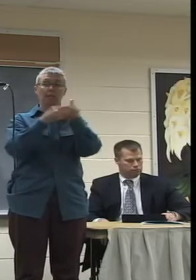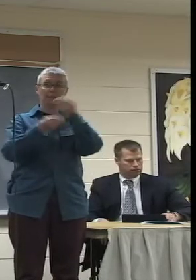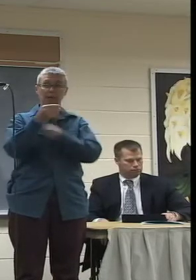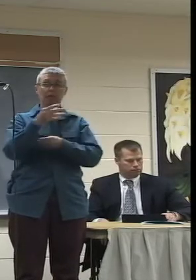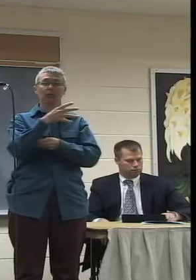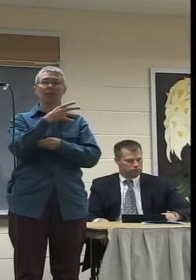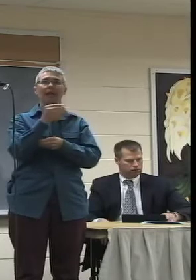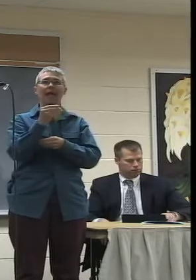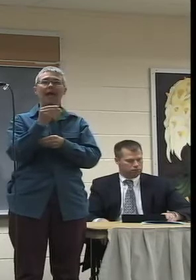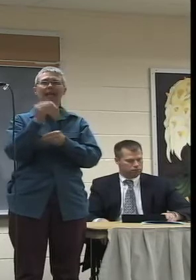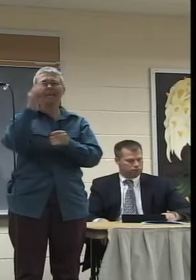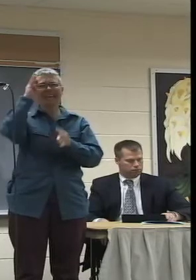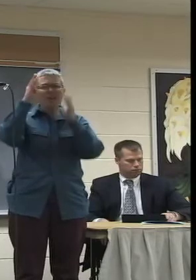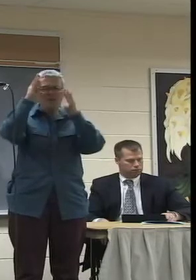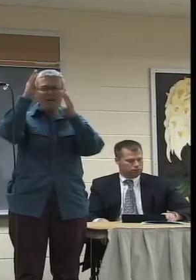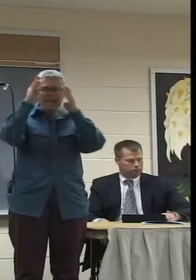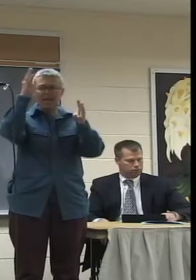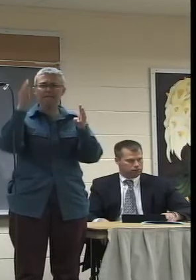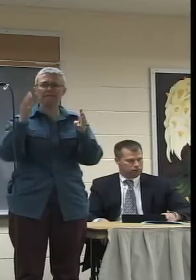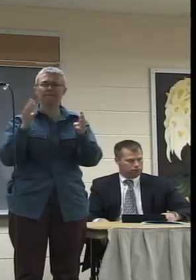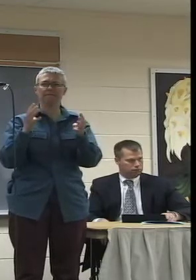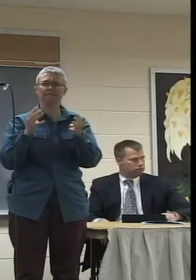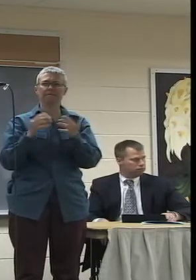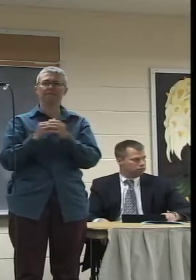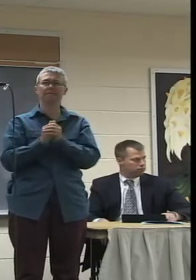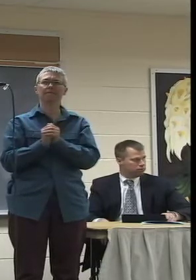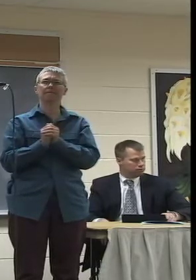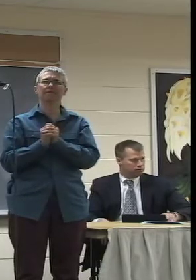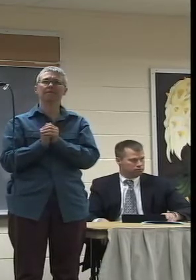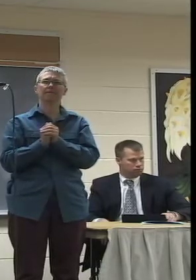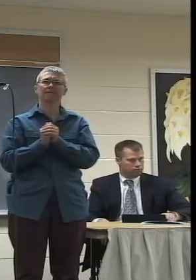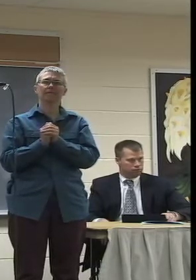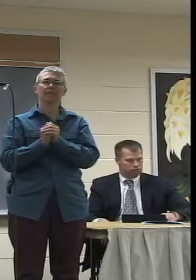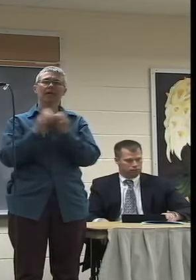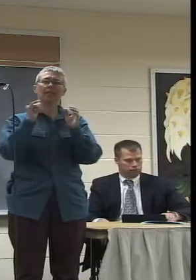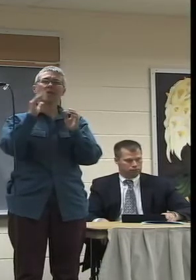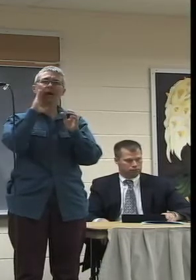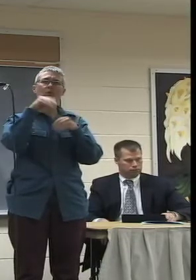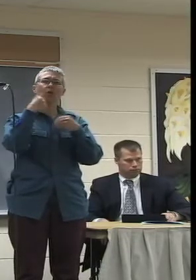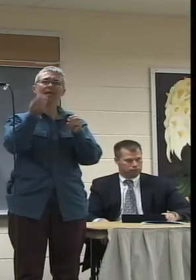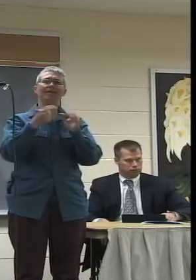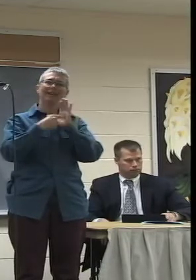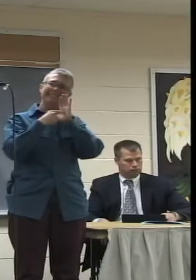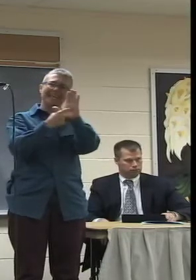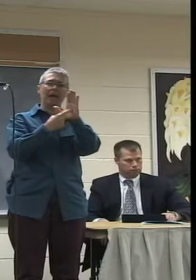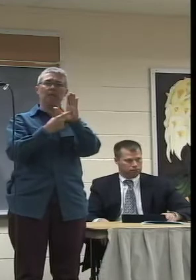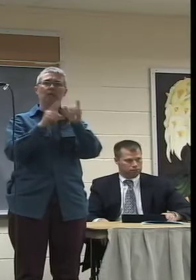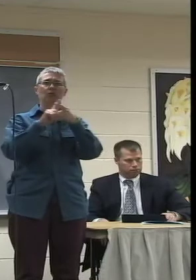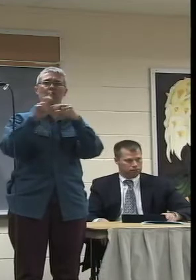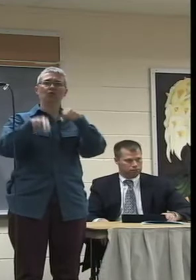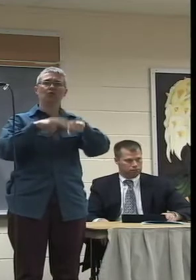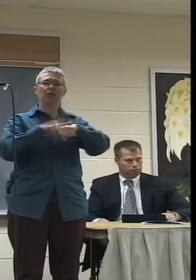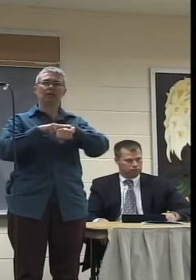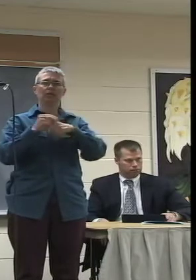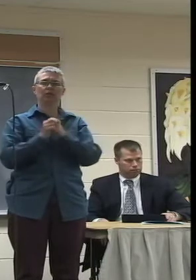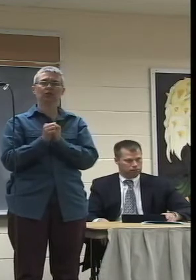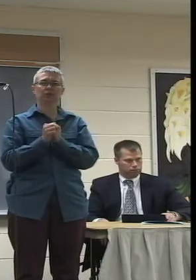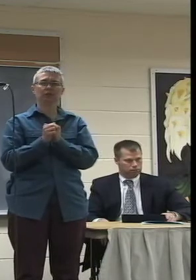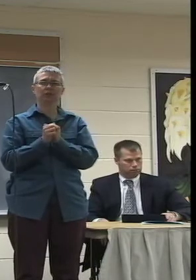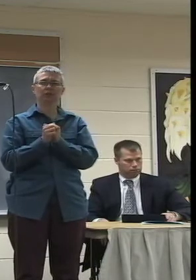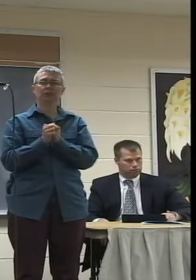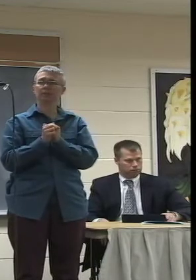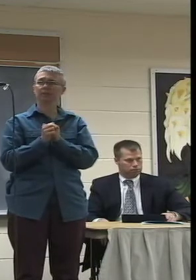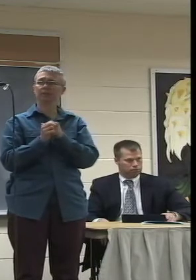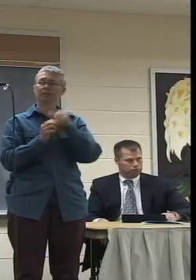innovative ways. Innovative ways that will be an example, a national example, a flagship of